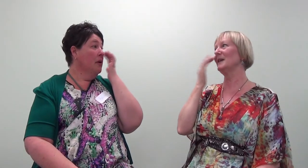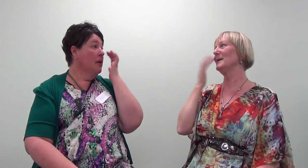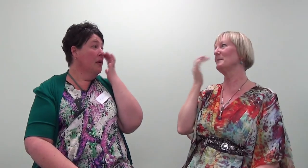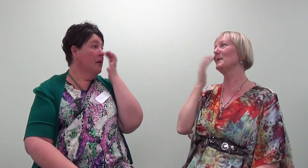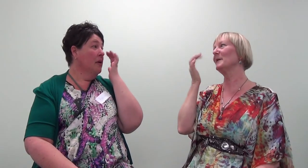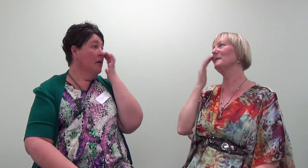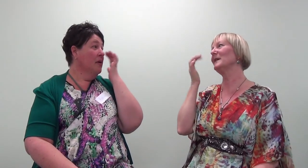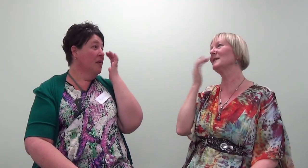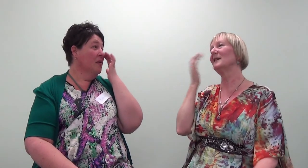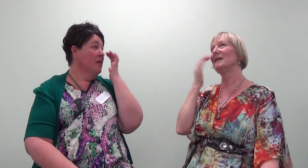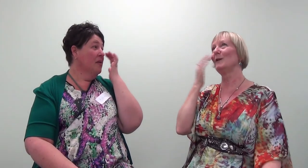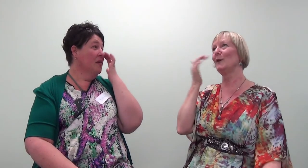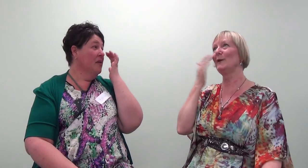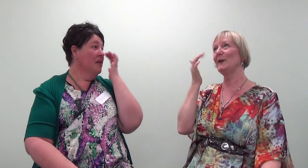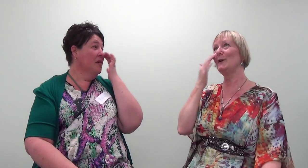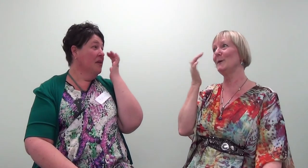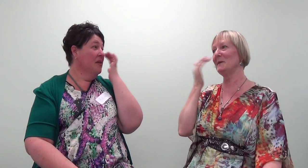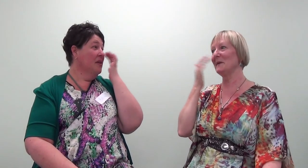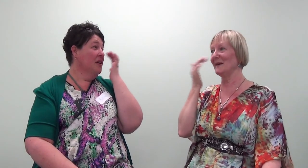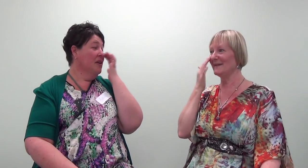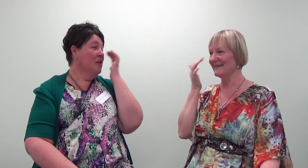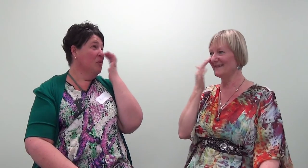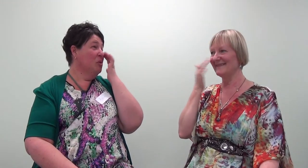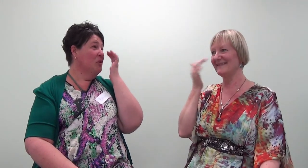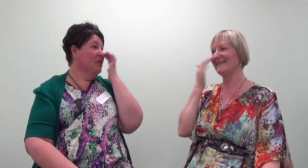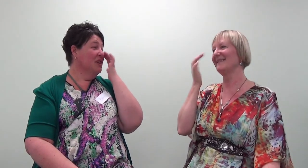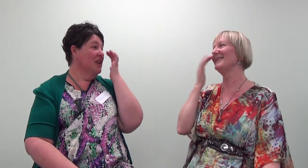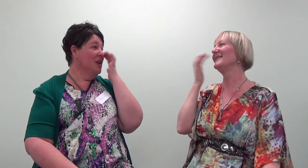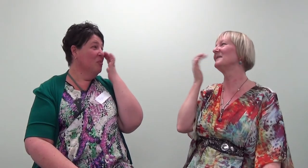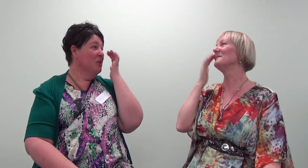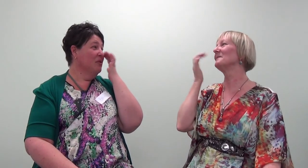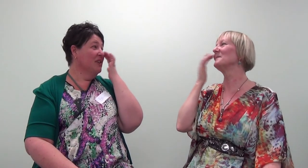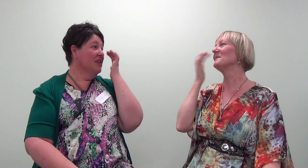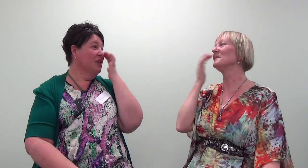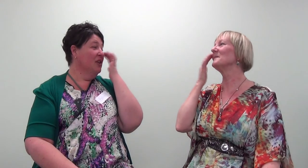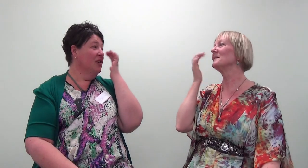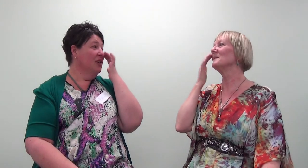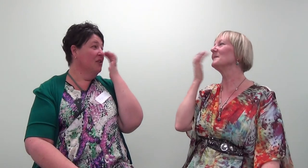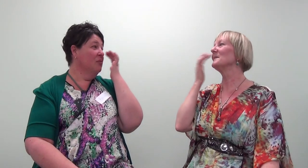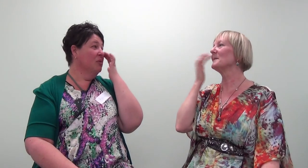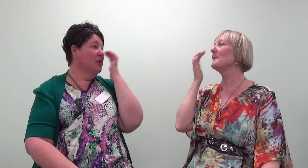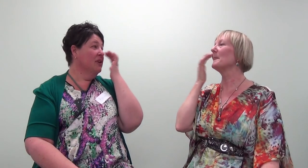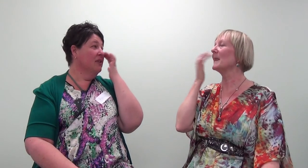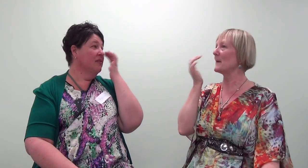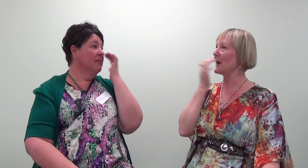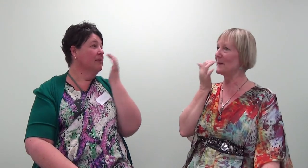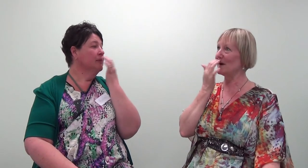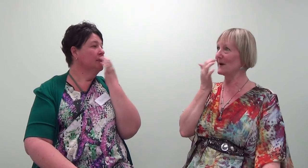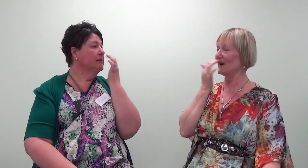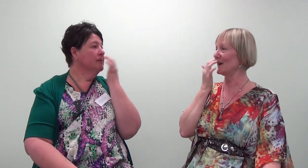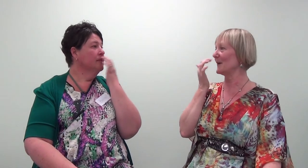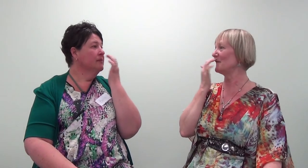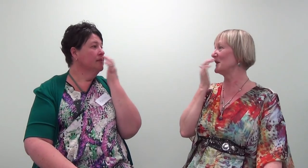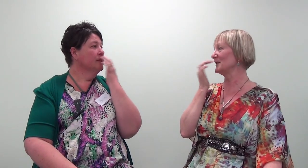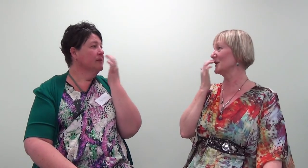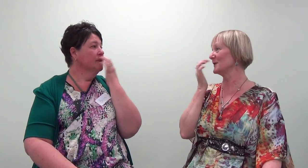learning human being. I'm a perfect learning human being. And maybe I can let go of my judgement.